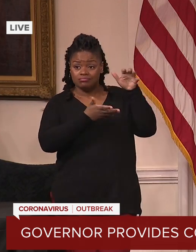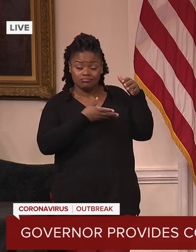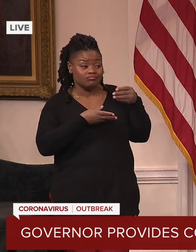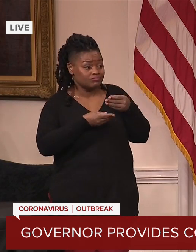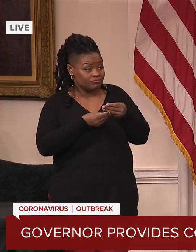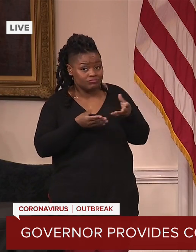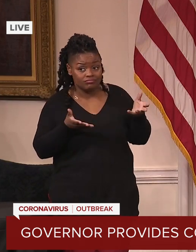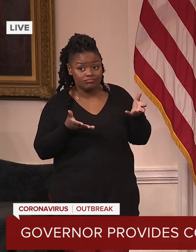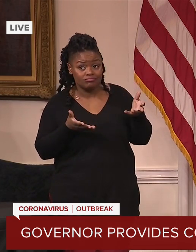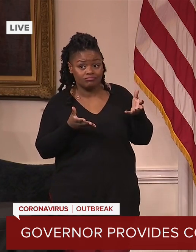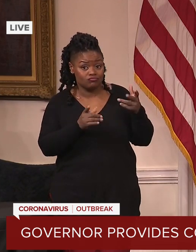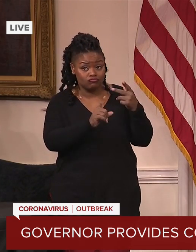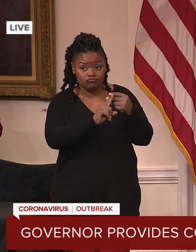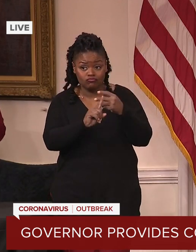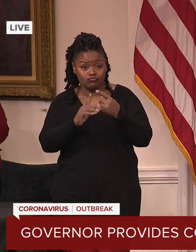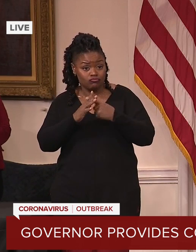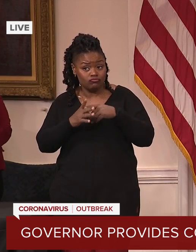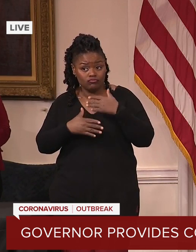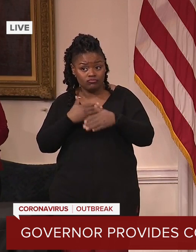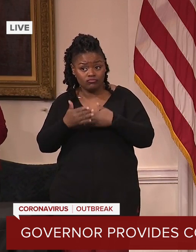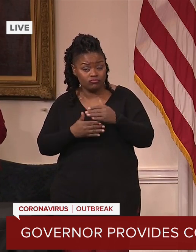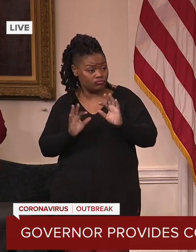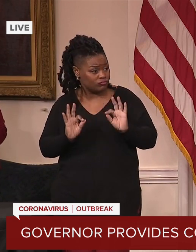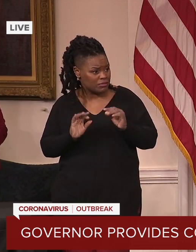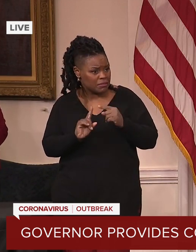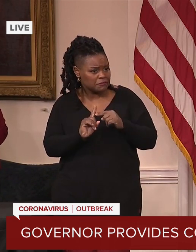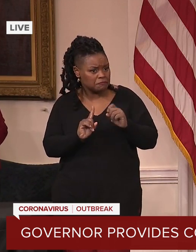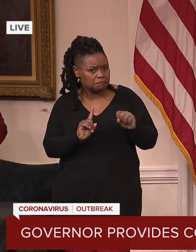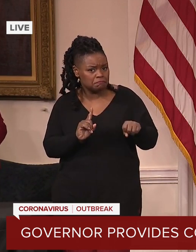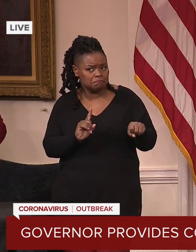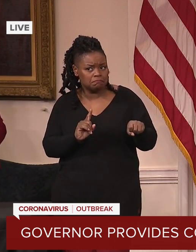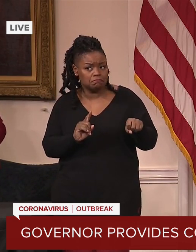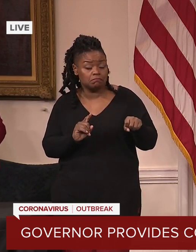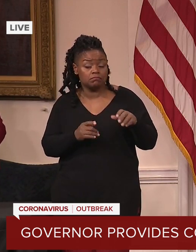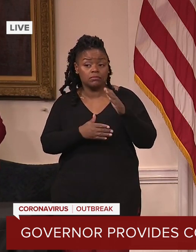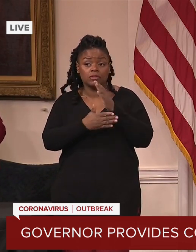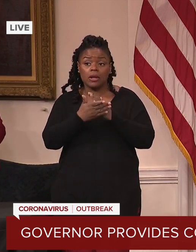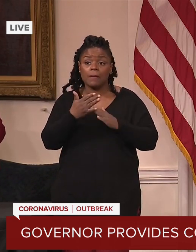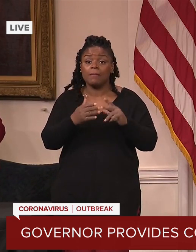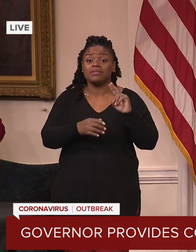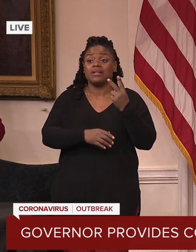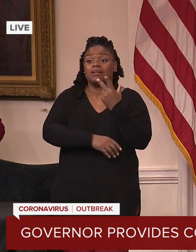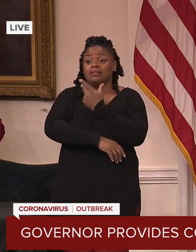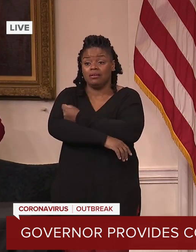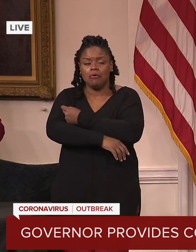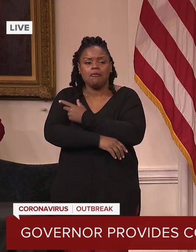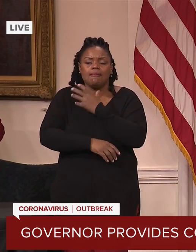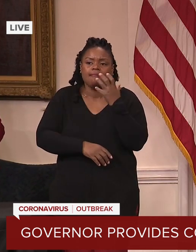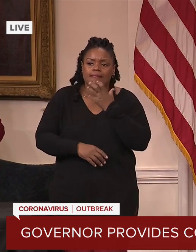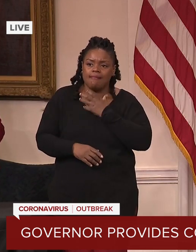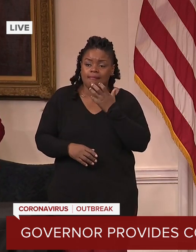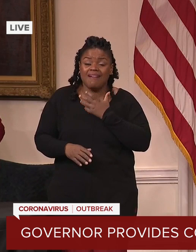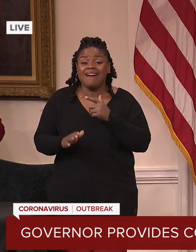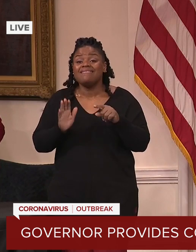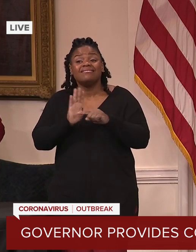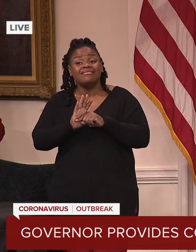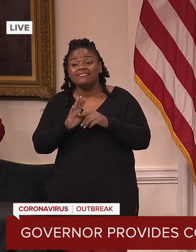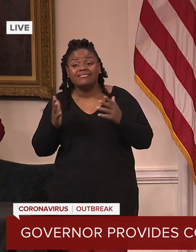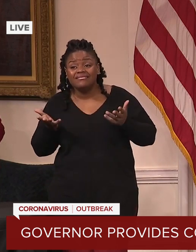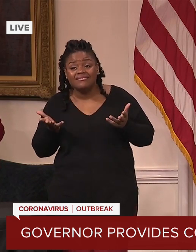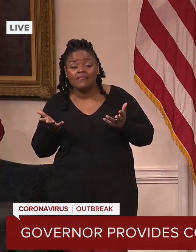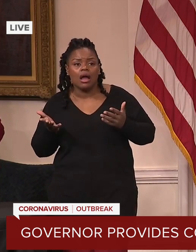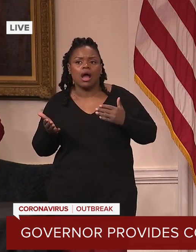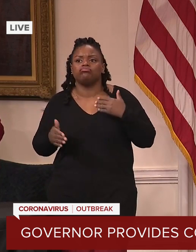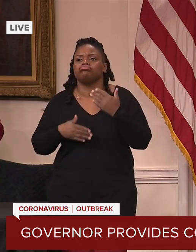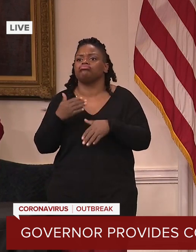And that's that's a hopeful, positive message. And we actually started the second doses. Bad news is it's not going as fast as anyone wants. And I'm